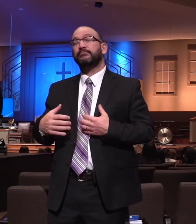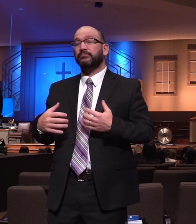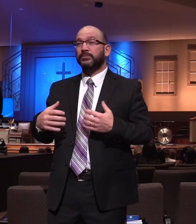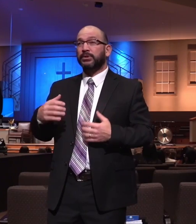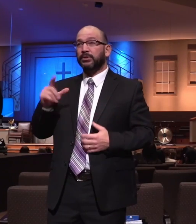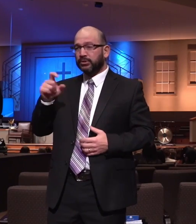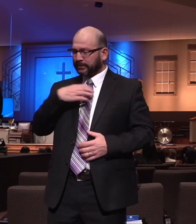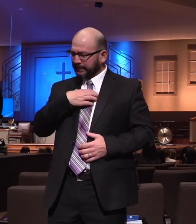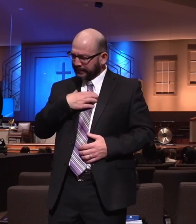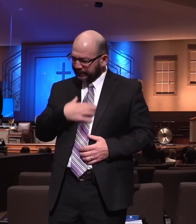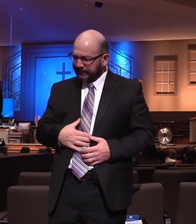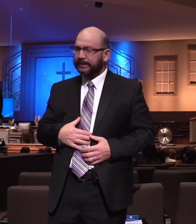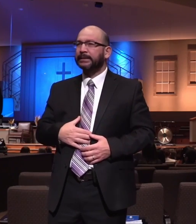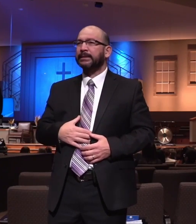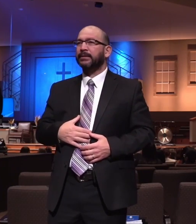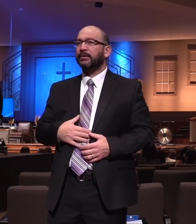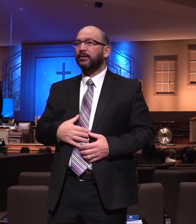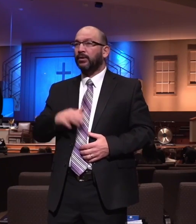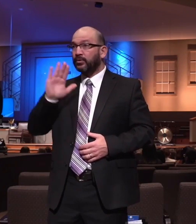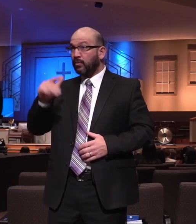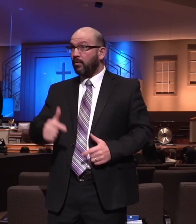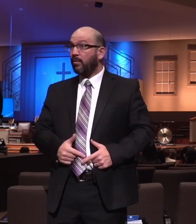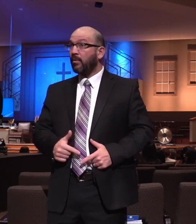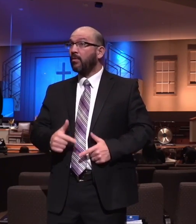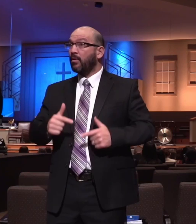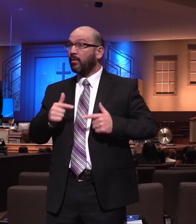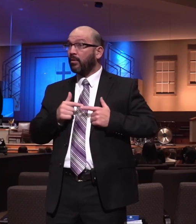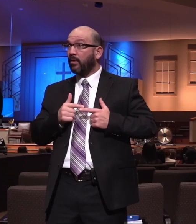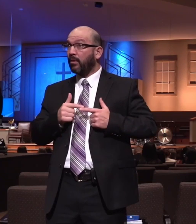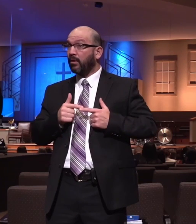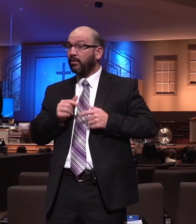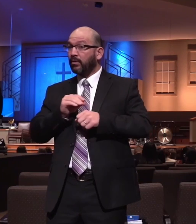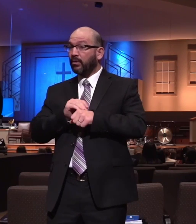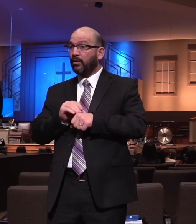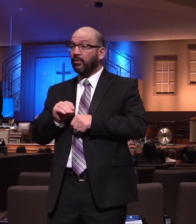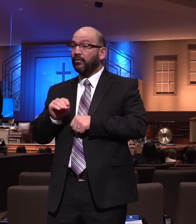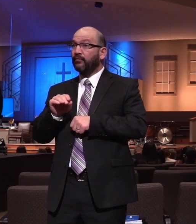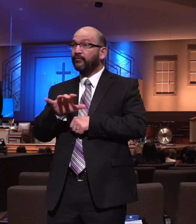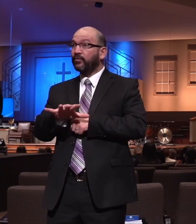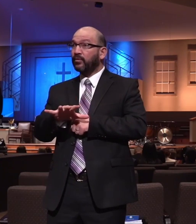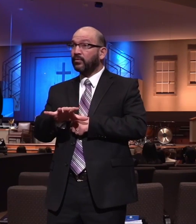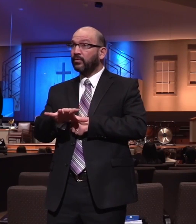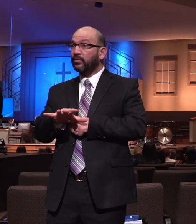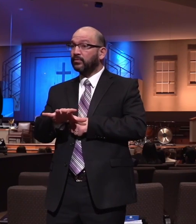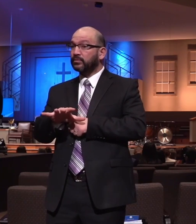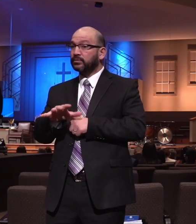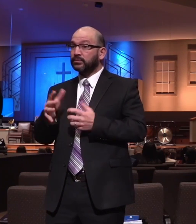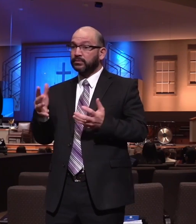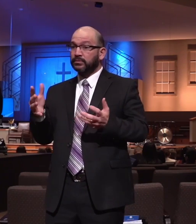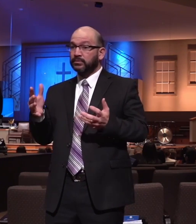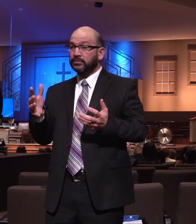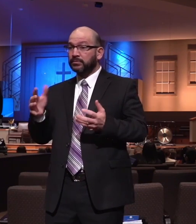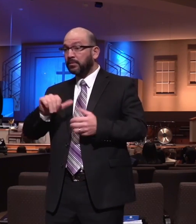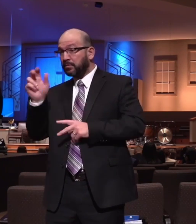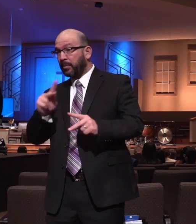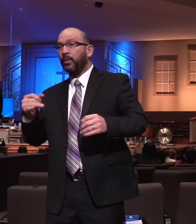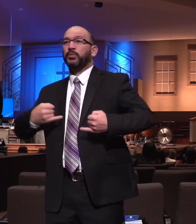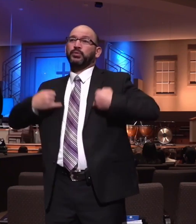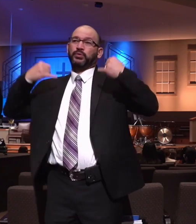desire that your life causes your elder, your pastor, to rejoice. That's not wrong.